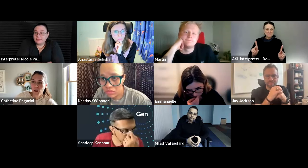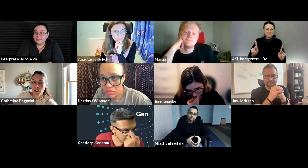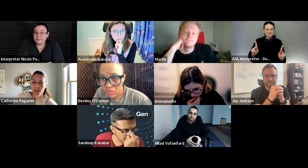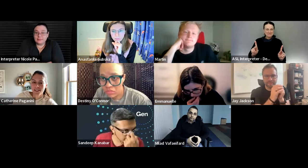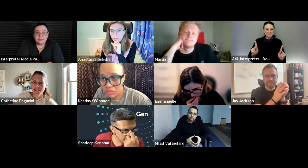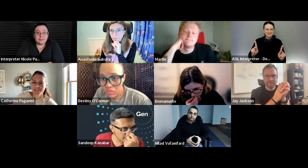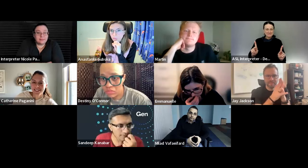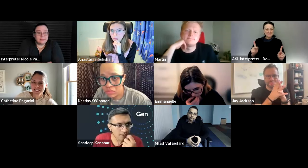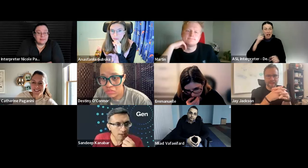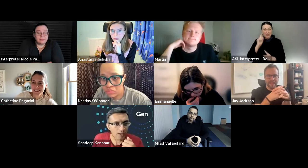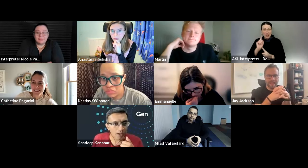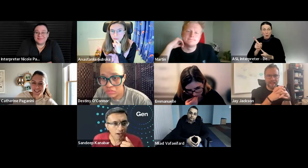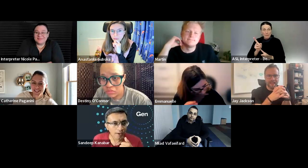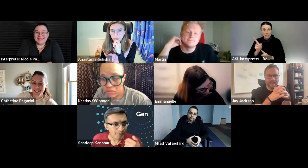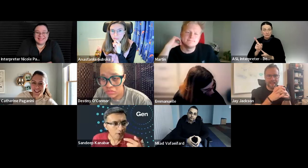i think one minute